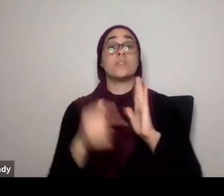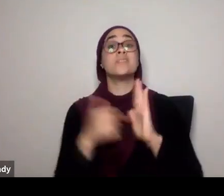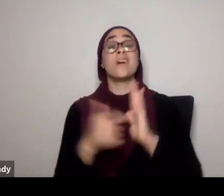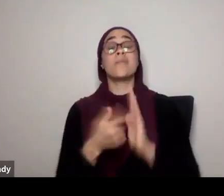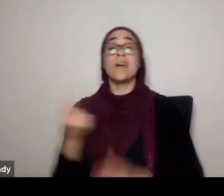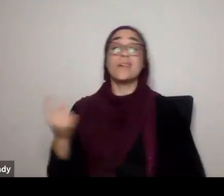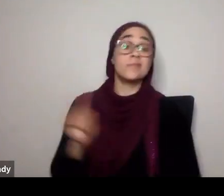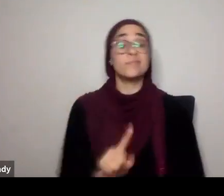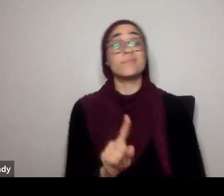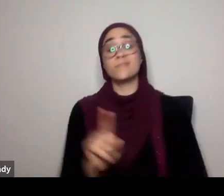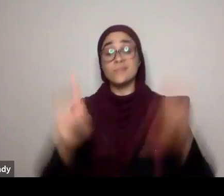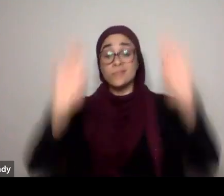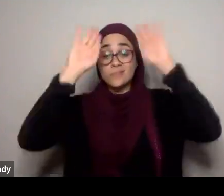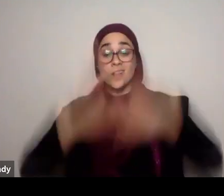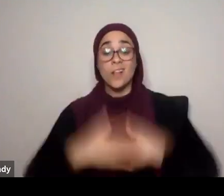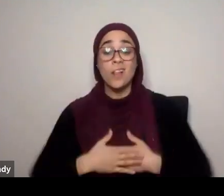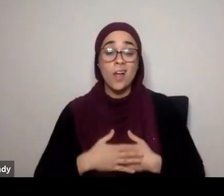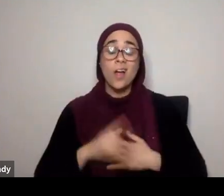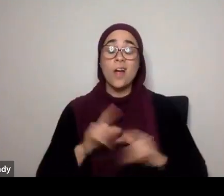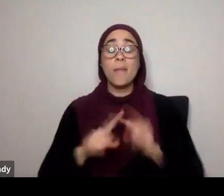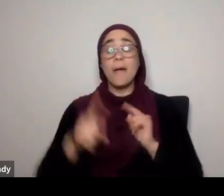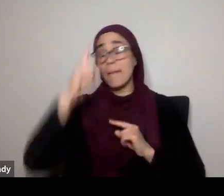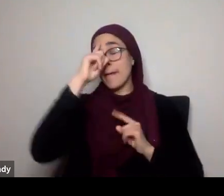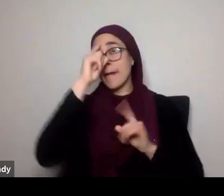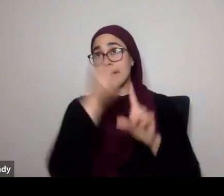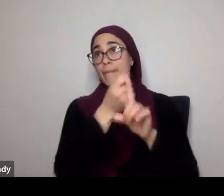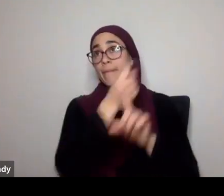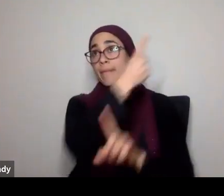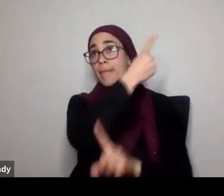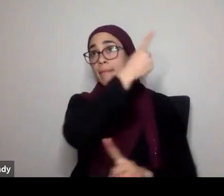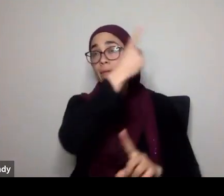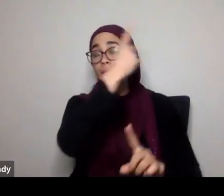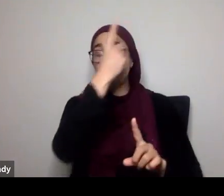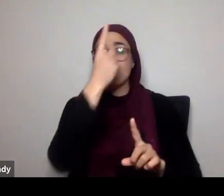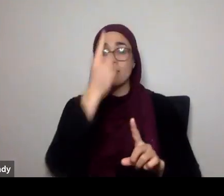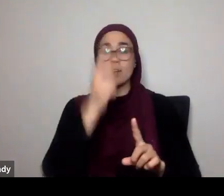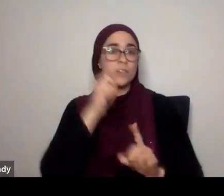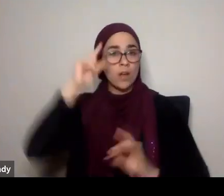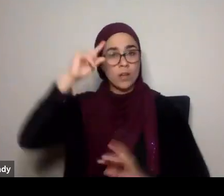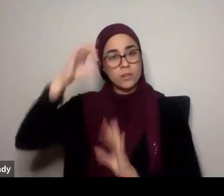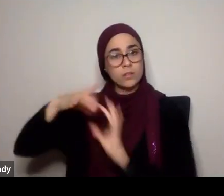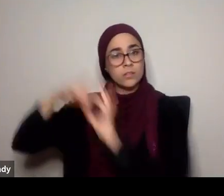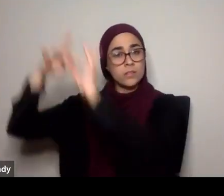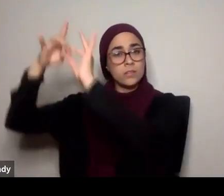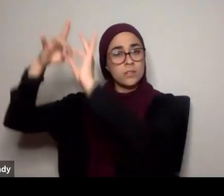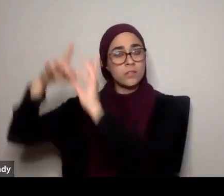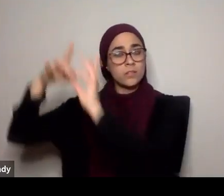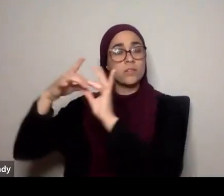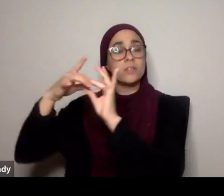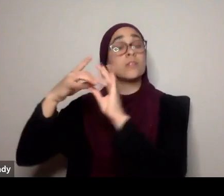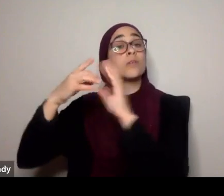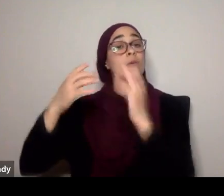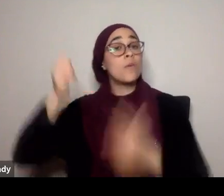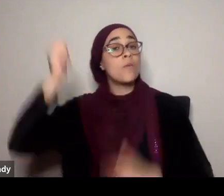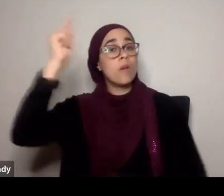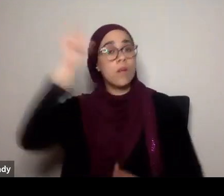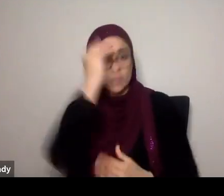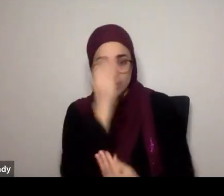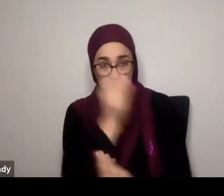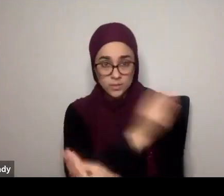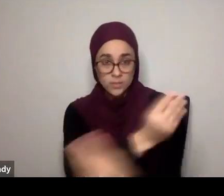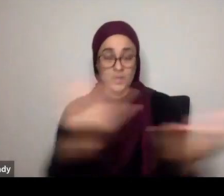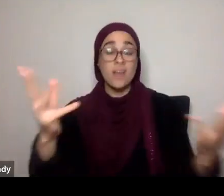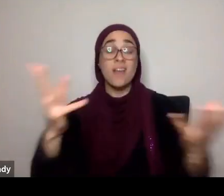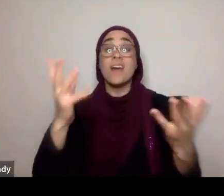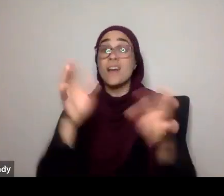into the prayer, and we're not present, we're not mindful, we're not available, so Allah subhanahu wa is saying, it comes before